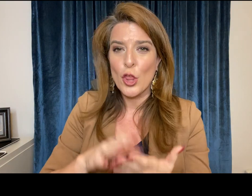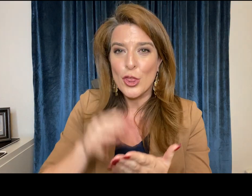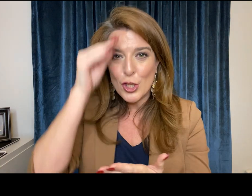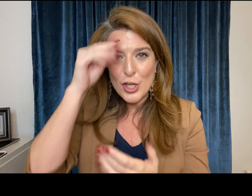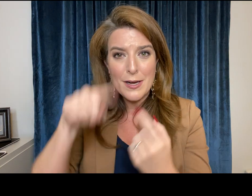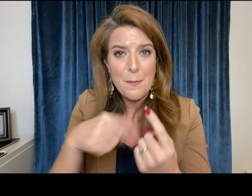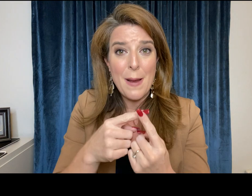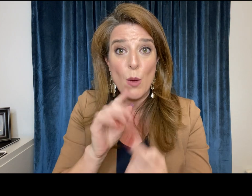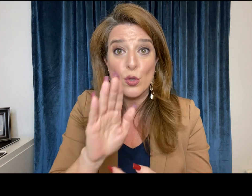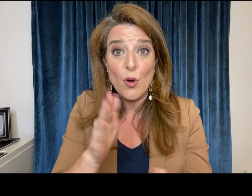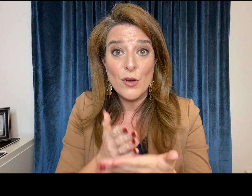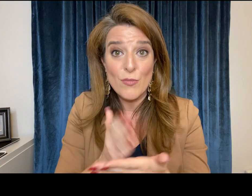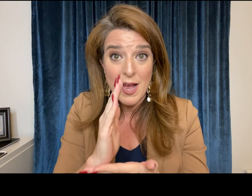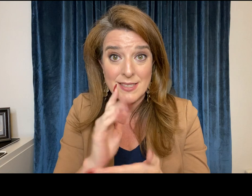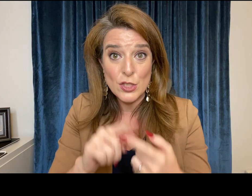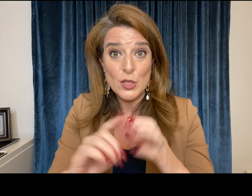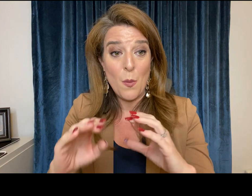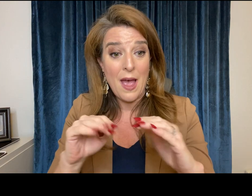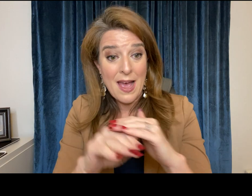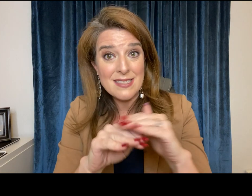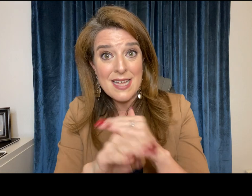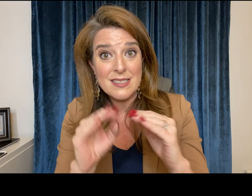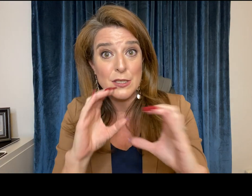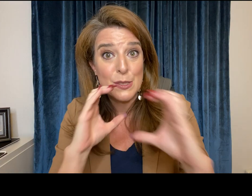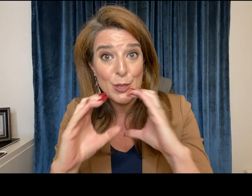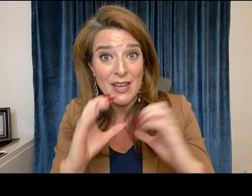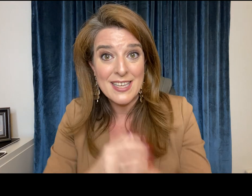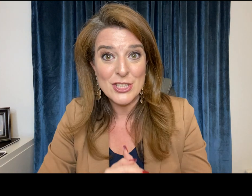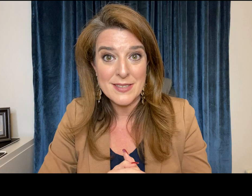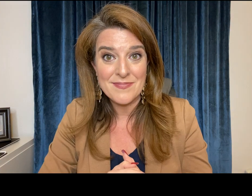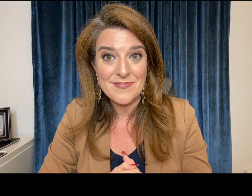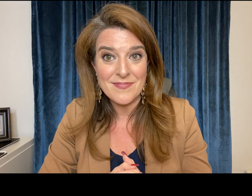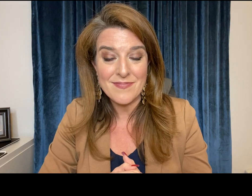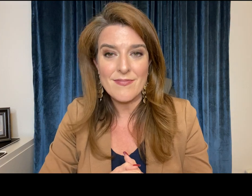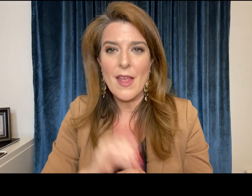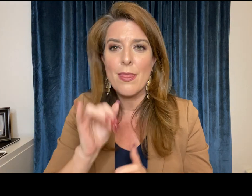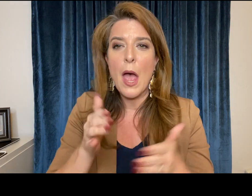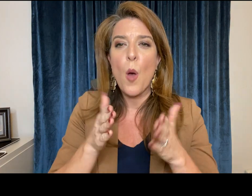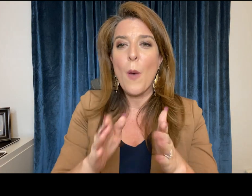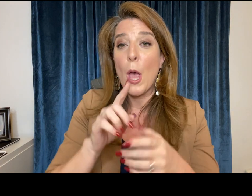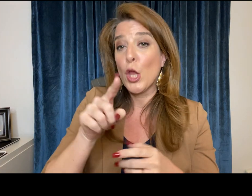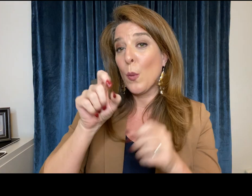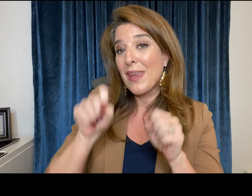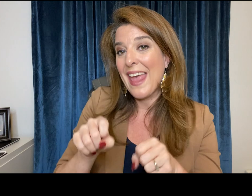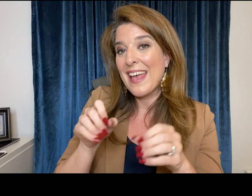learning about your rights to communication access and then that way